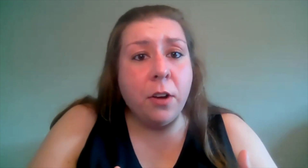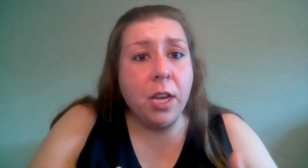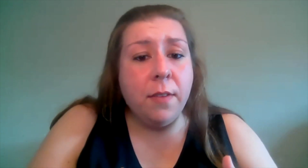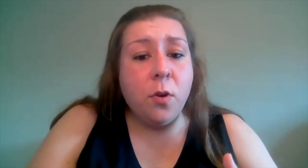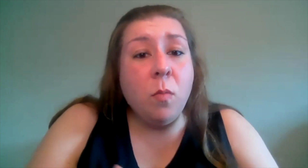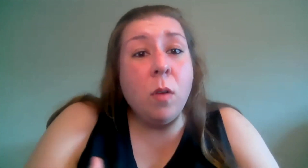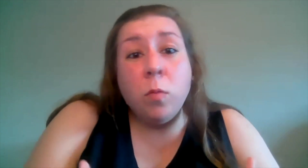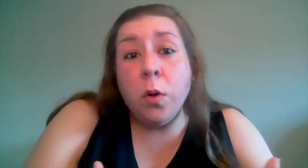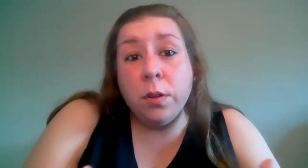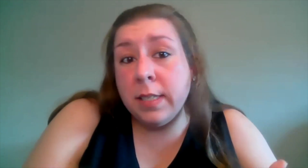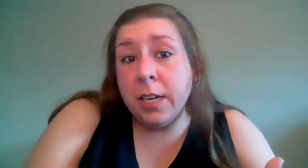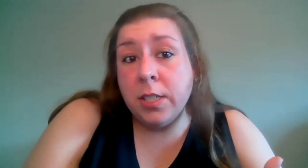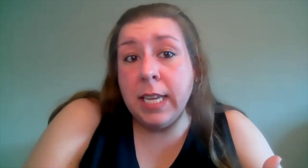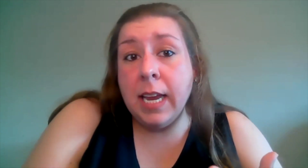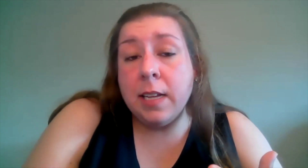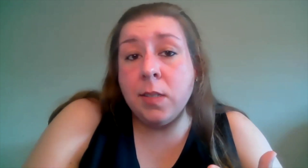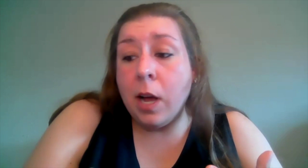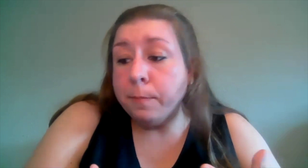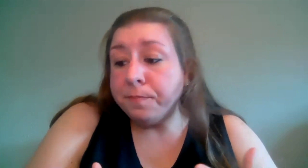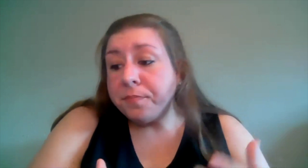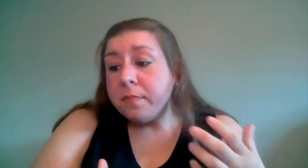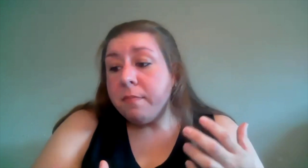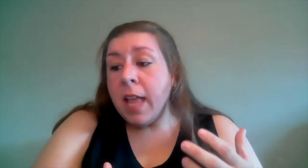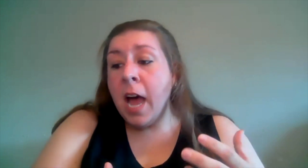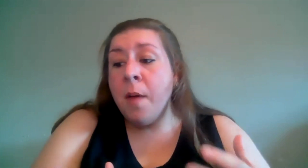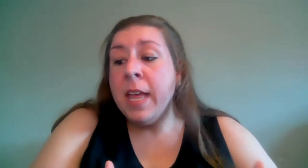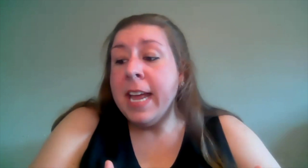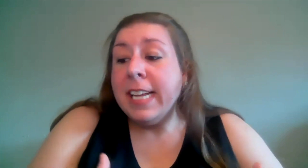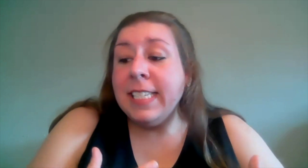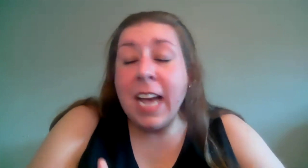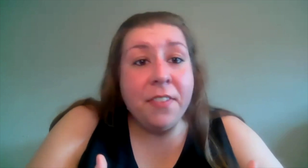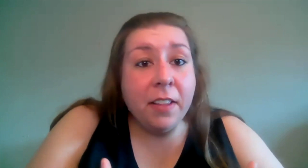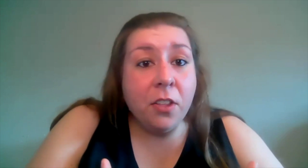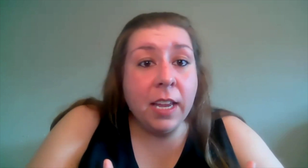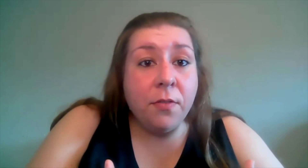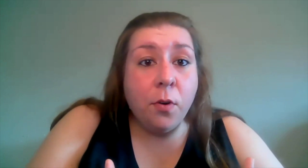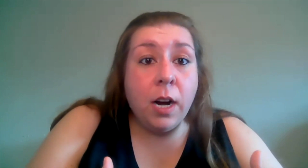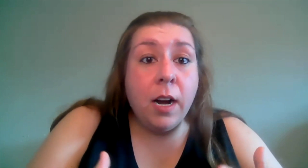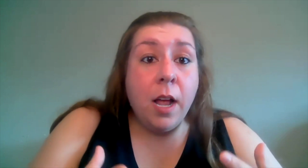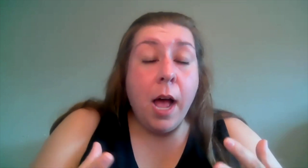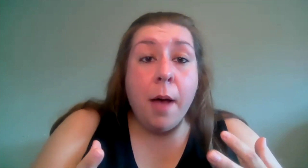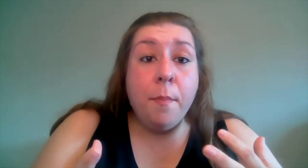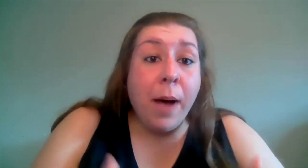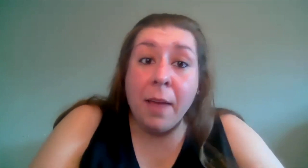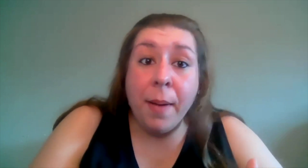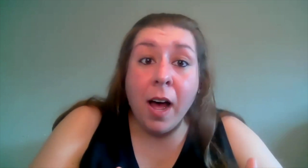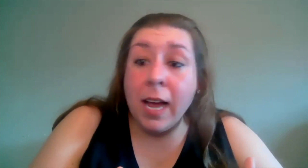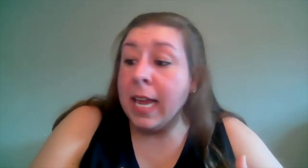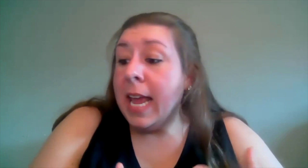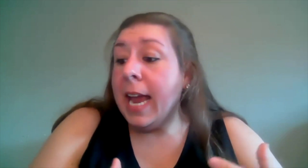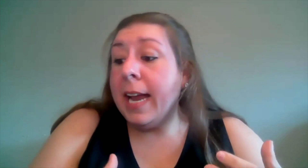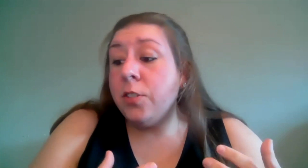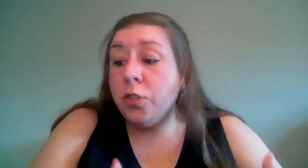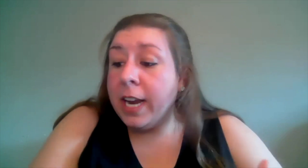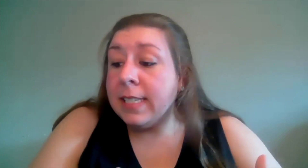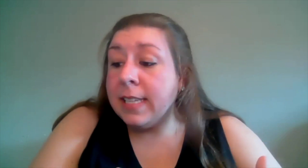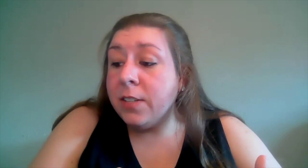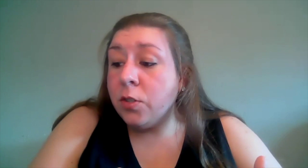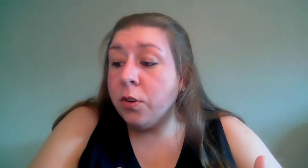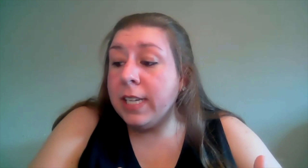they're looking for and what roles they're seeking as well um definitely looking for um bipoc and trans-led stories